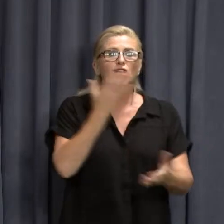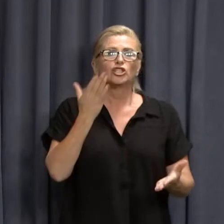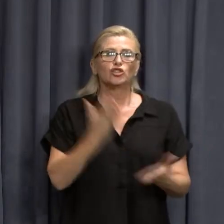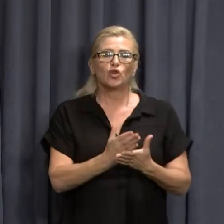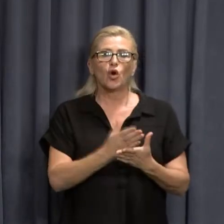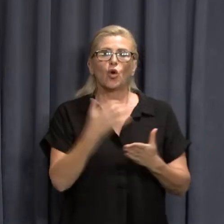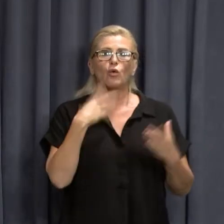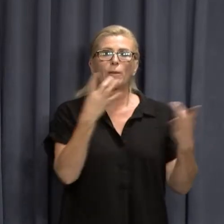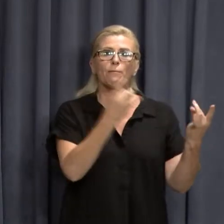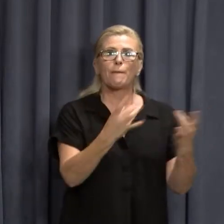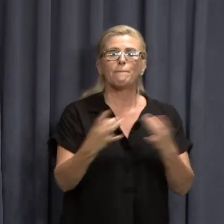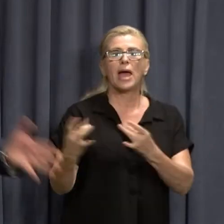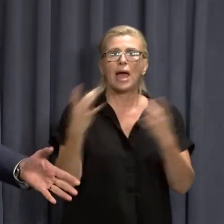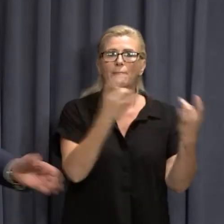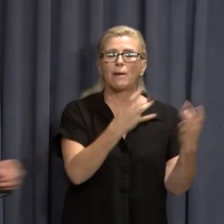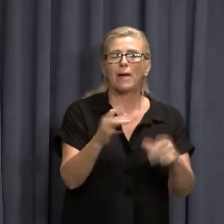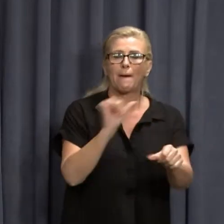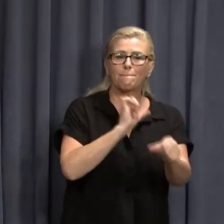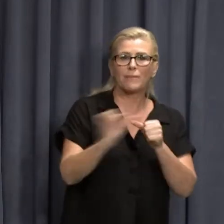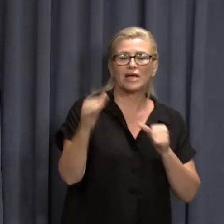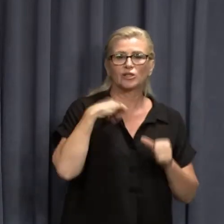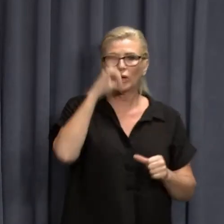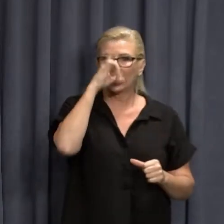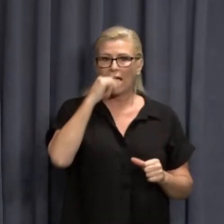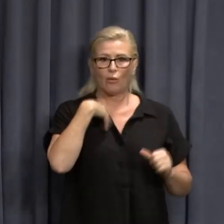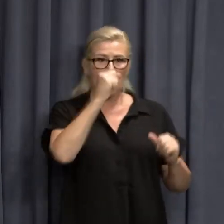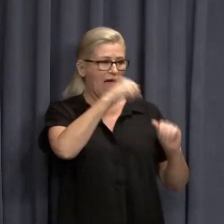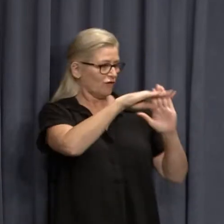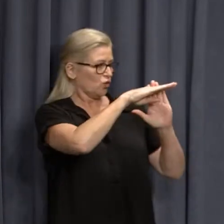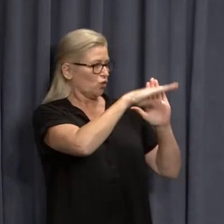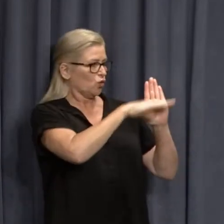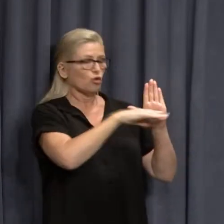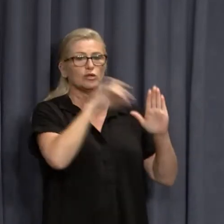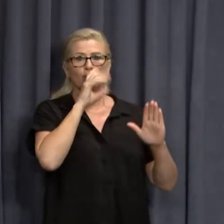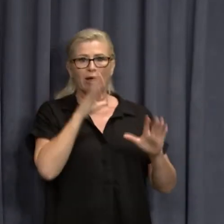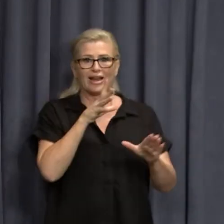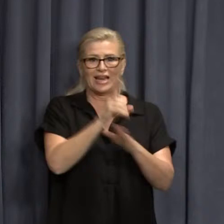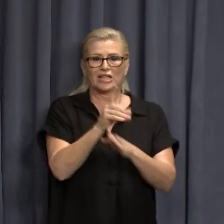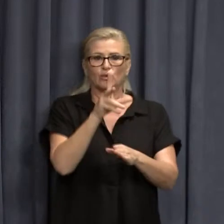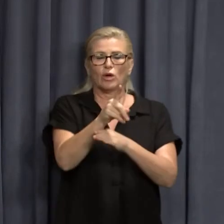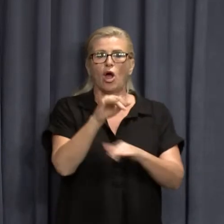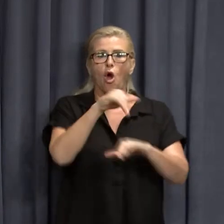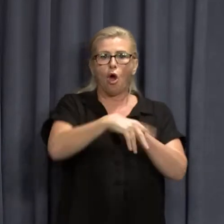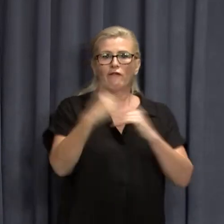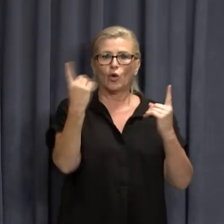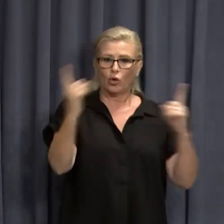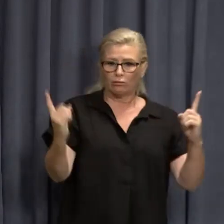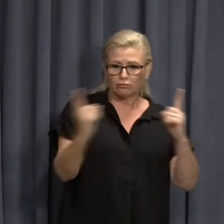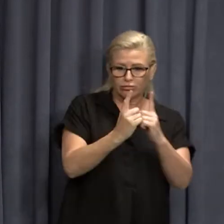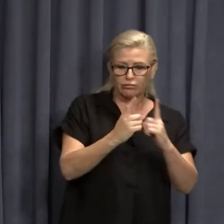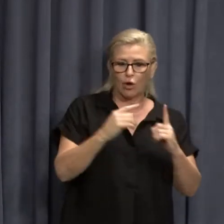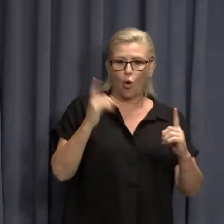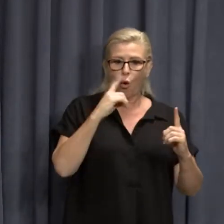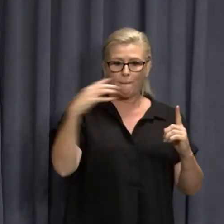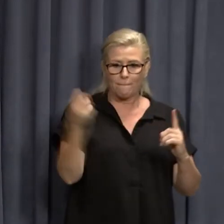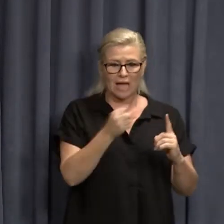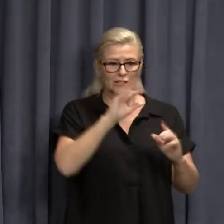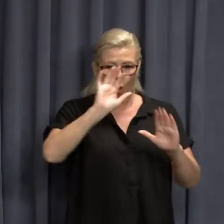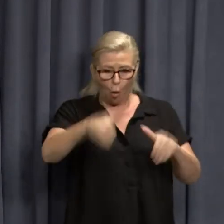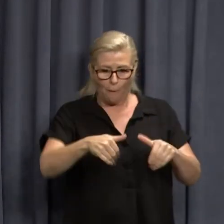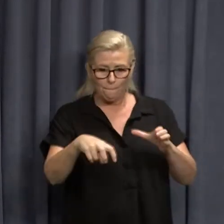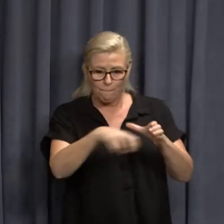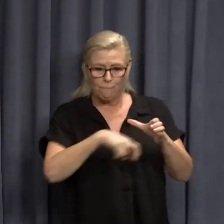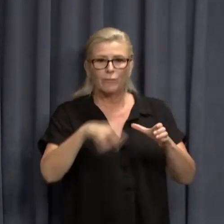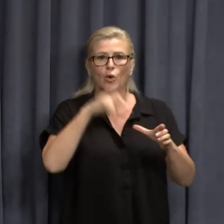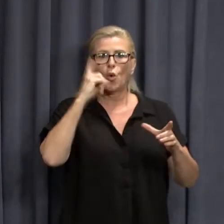uh, prepare ourselves as best as possible. We'll roll out all the rules in the course of the next week or so about close contacts and, uh, essential workers and all those